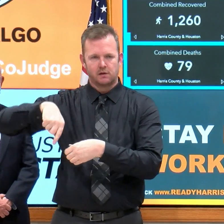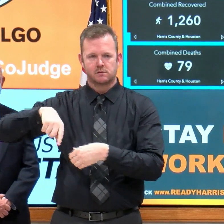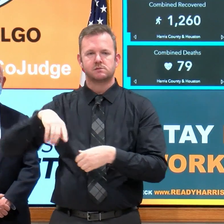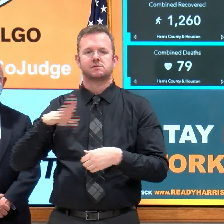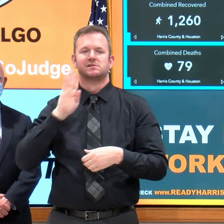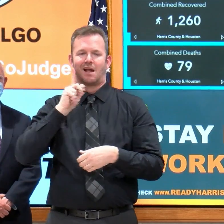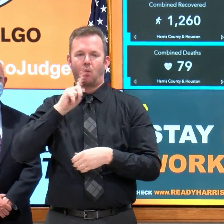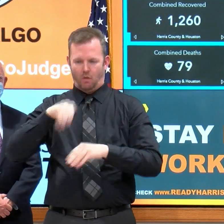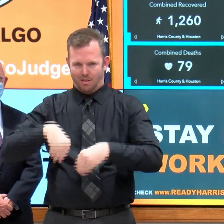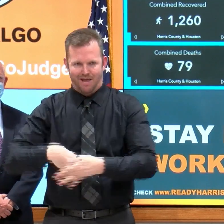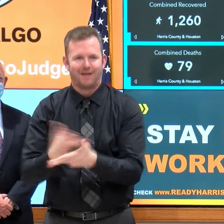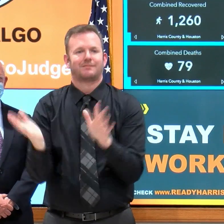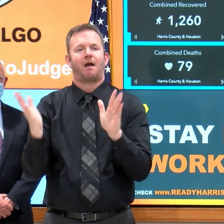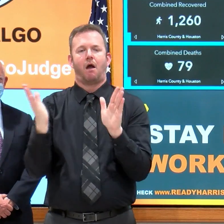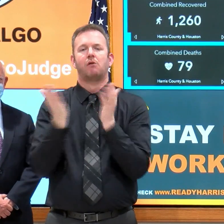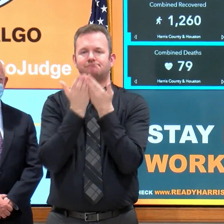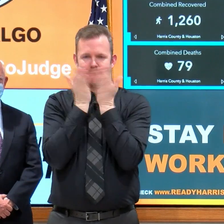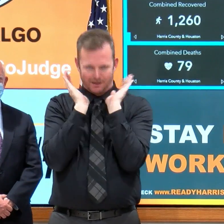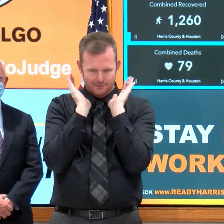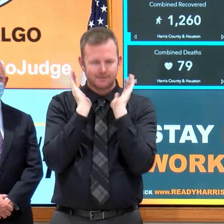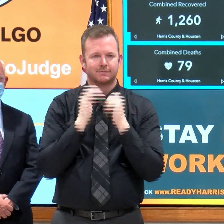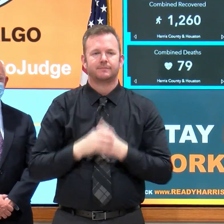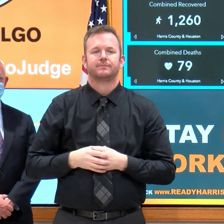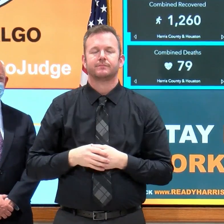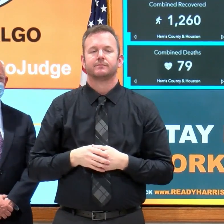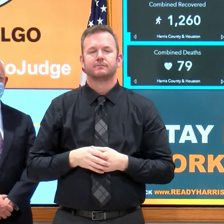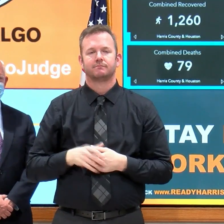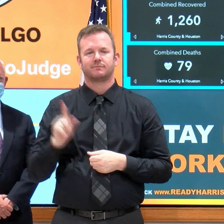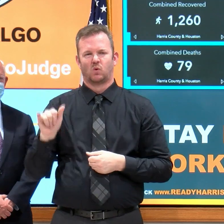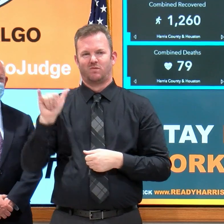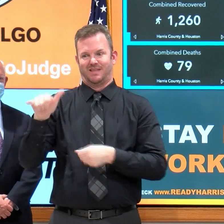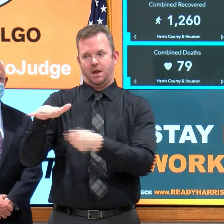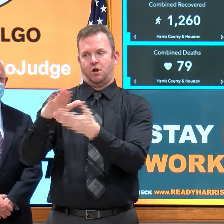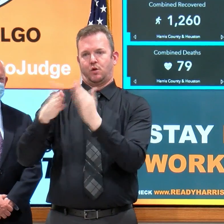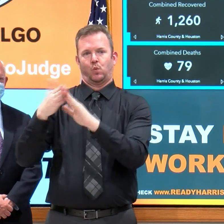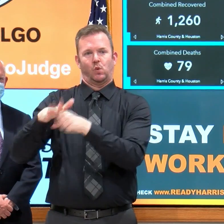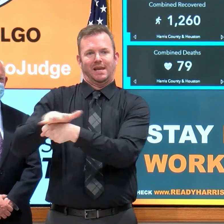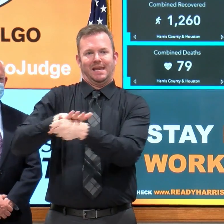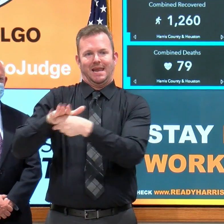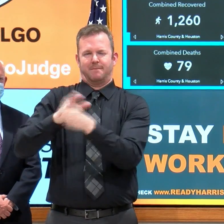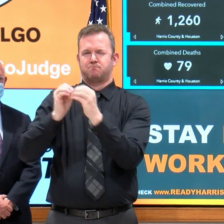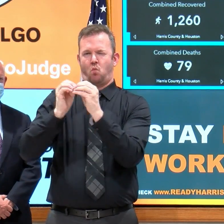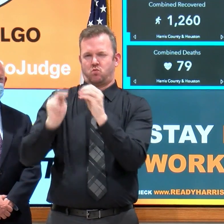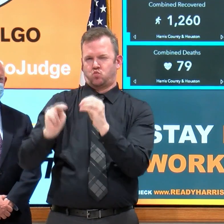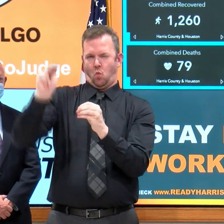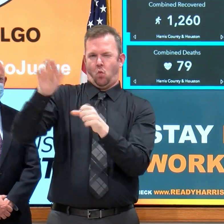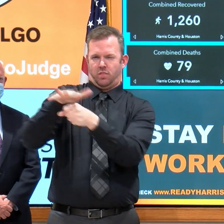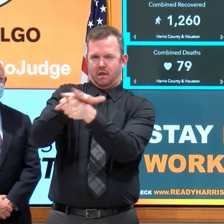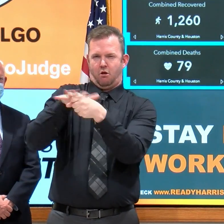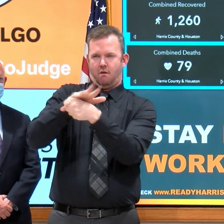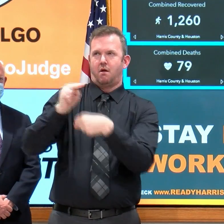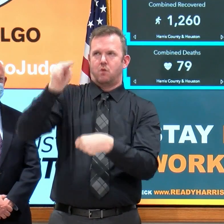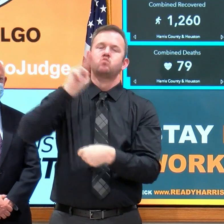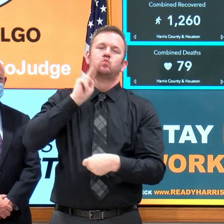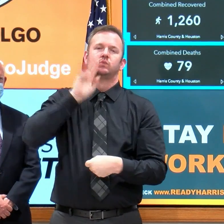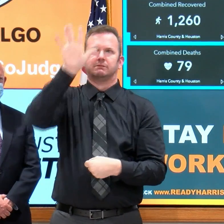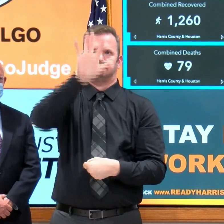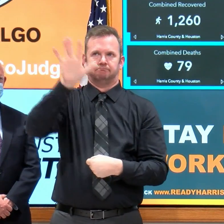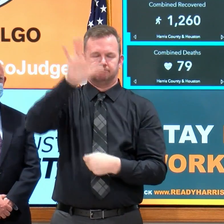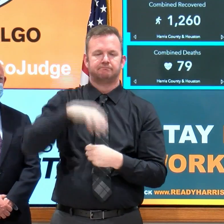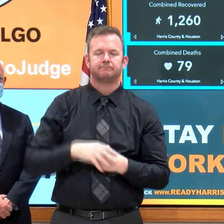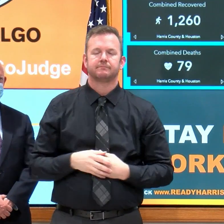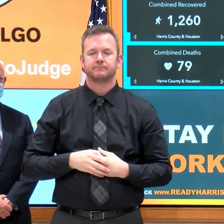to other individuals in the community, in these vulnerable communities. And many other people will be doing the same.